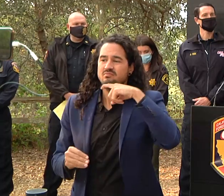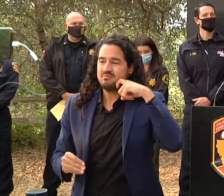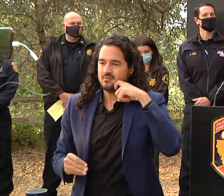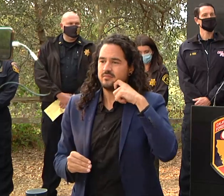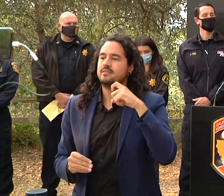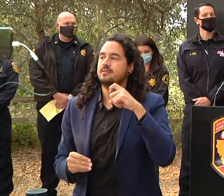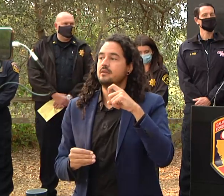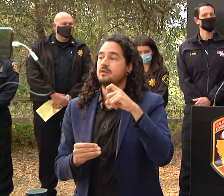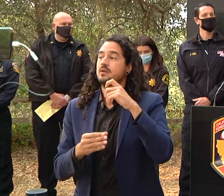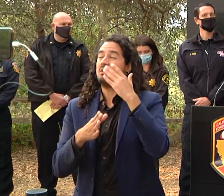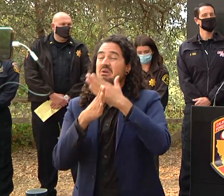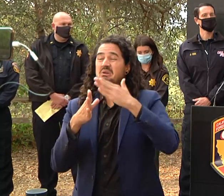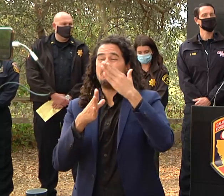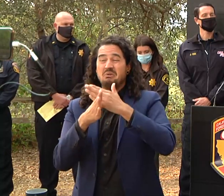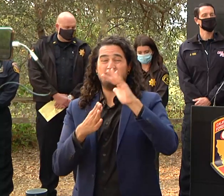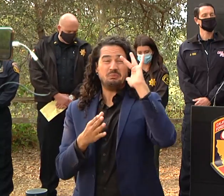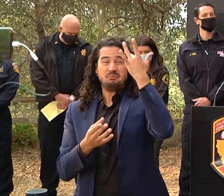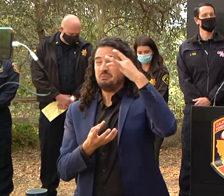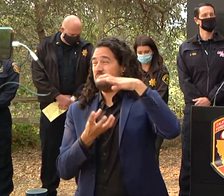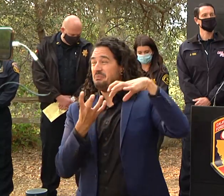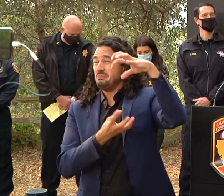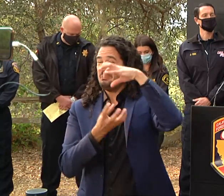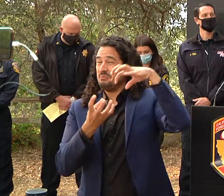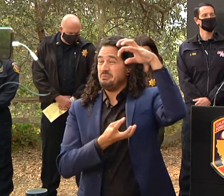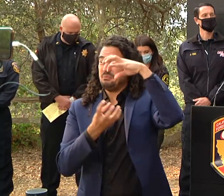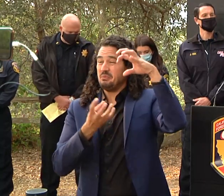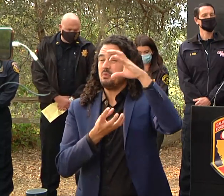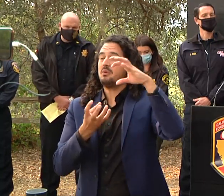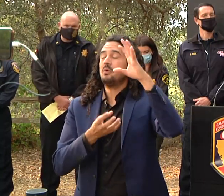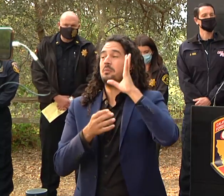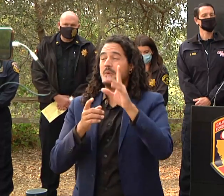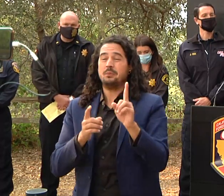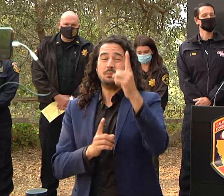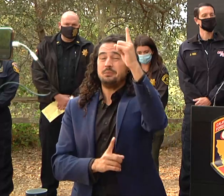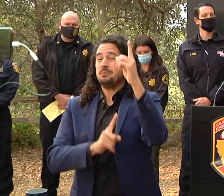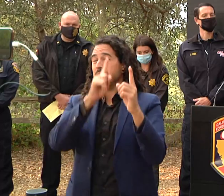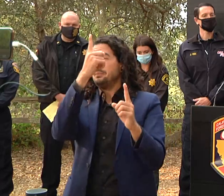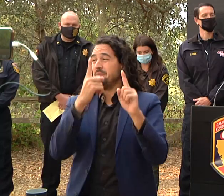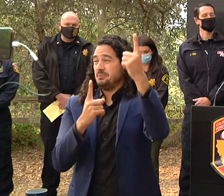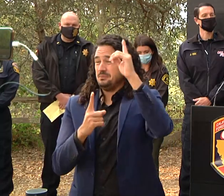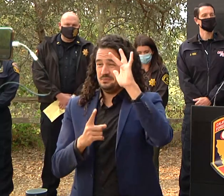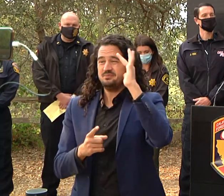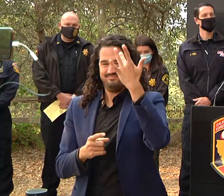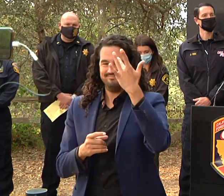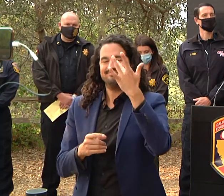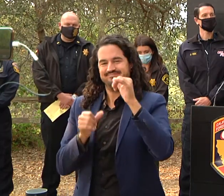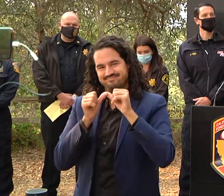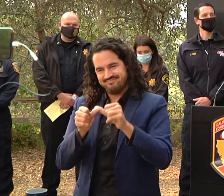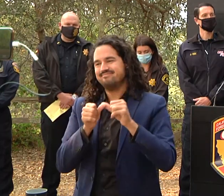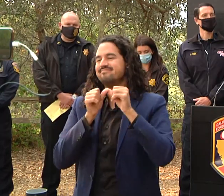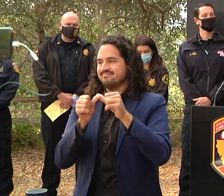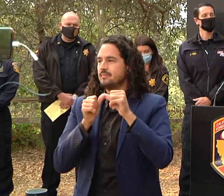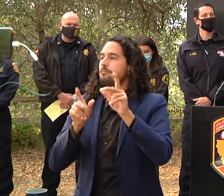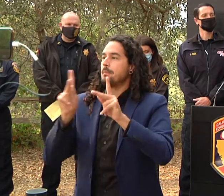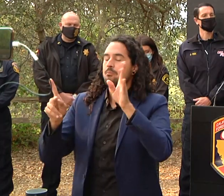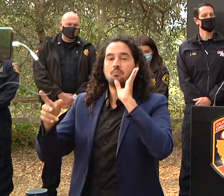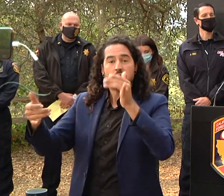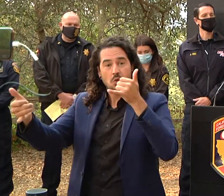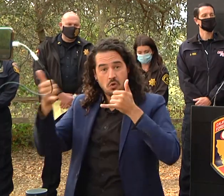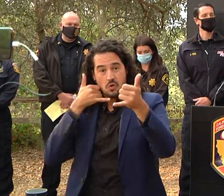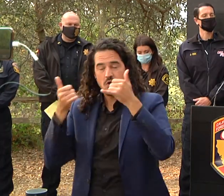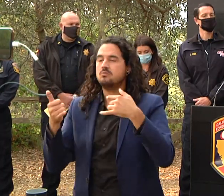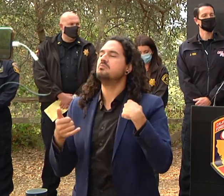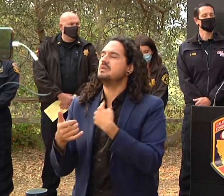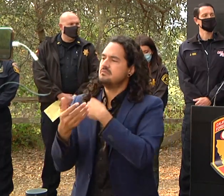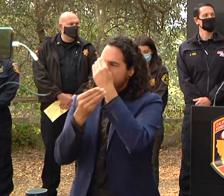for us so even though we're aggressively mopping that up these things are going to pop up with this type of fuel in this forest type area heavy duff we're going to continue to